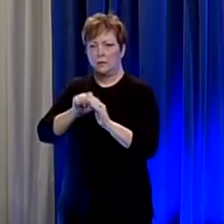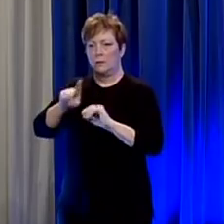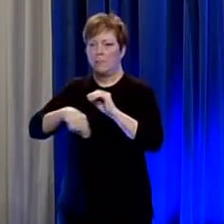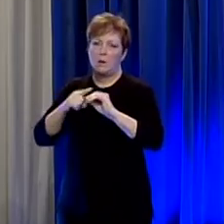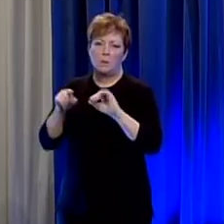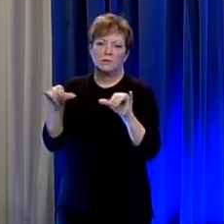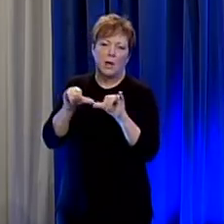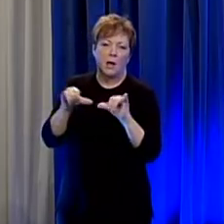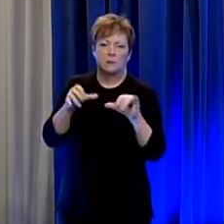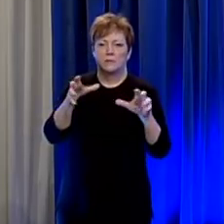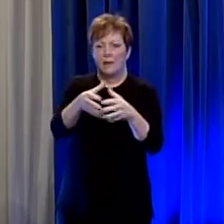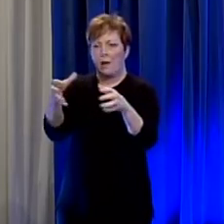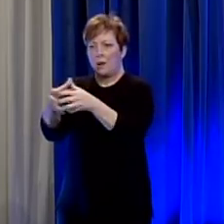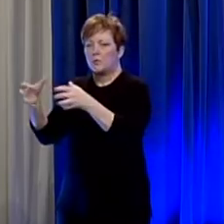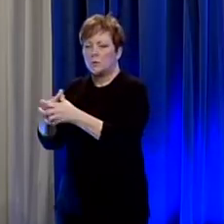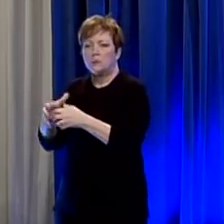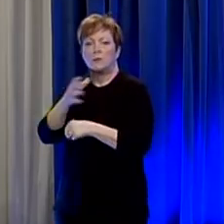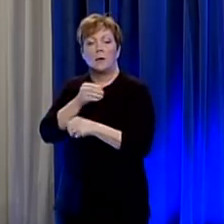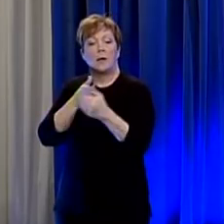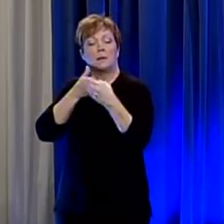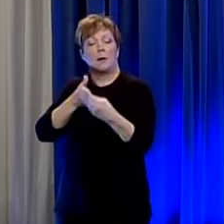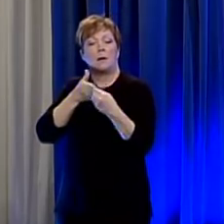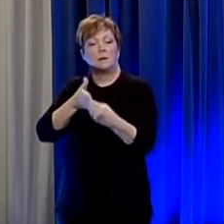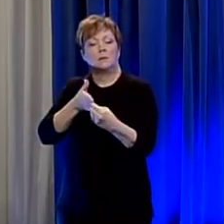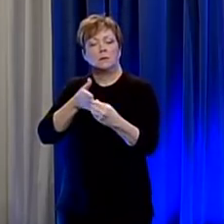as well as guidance